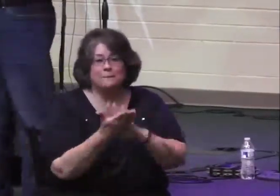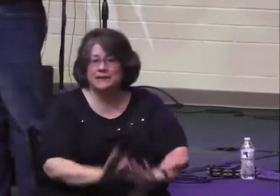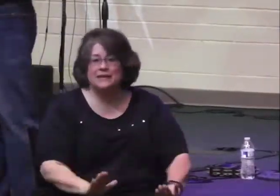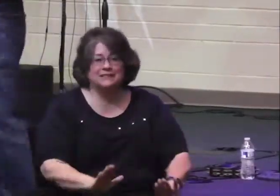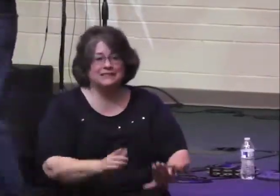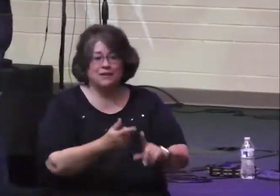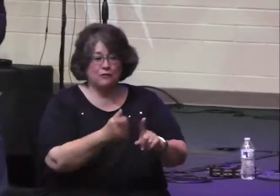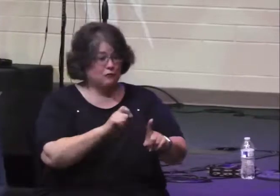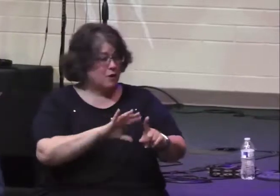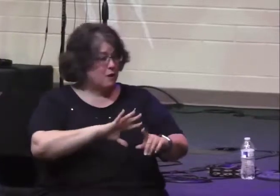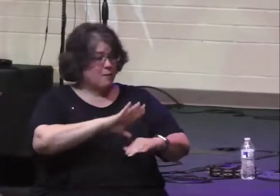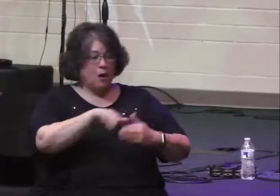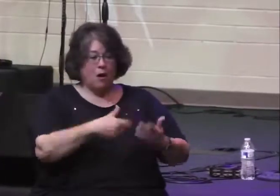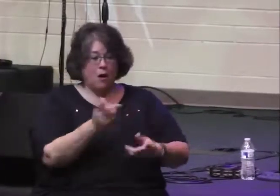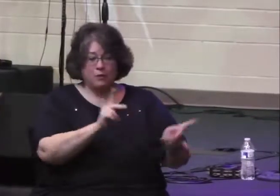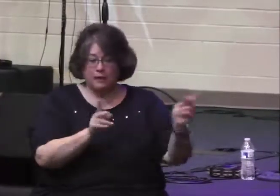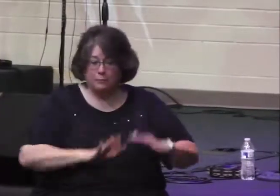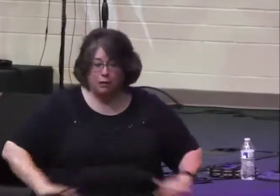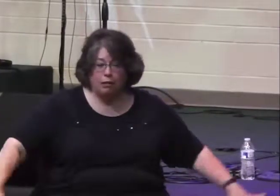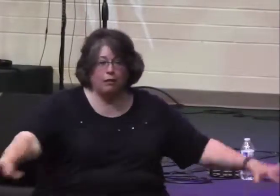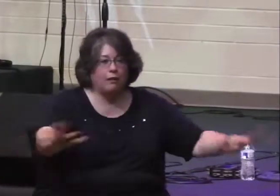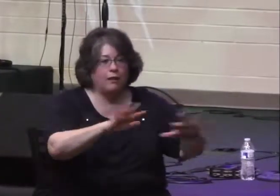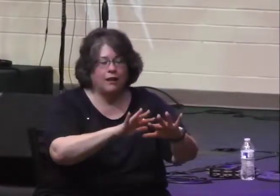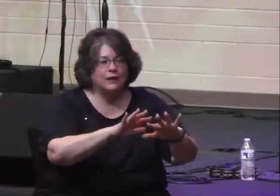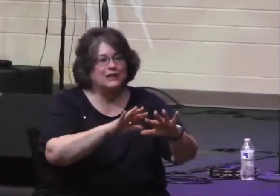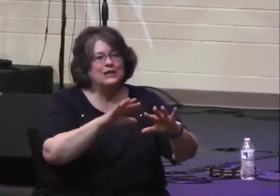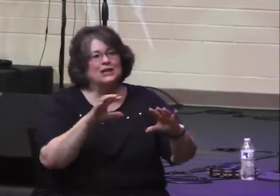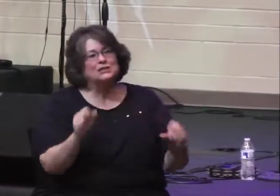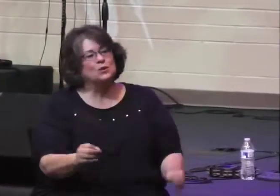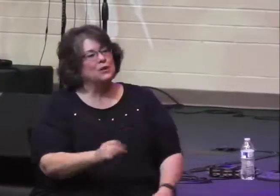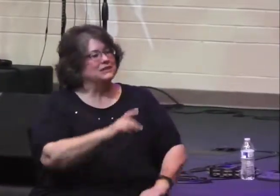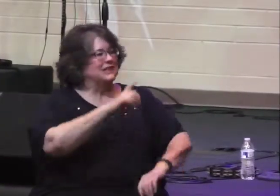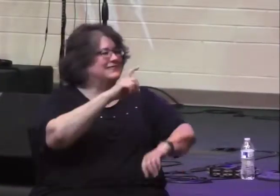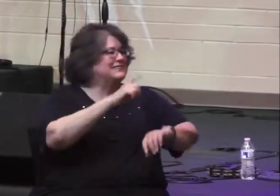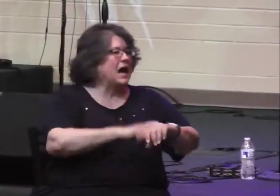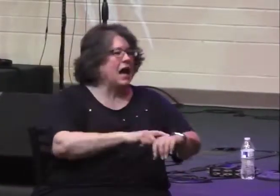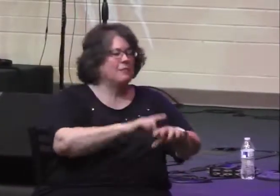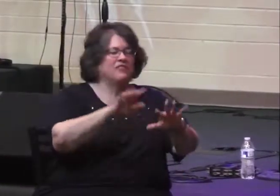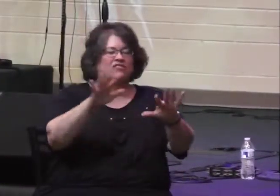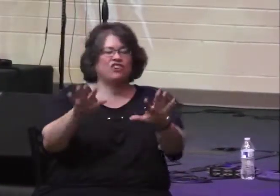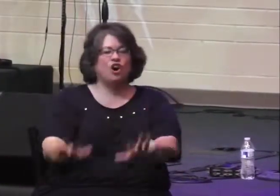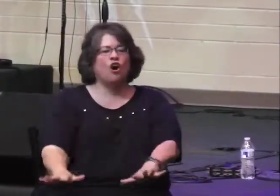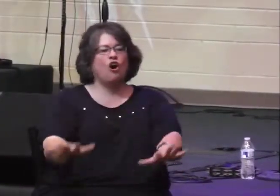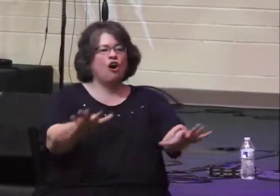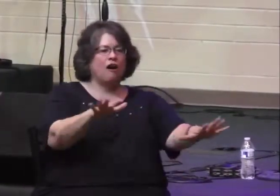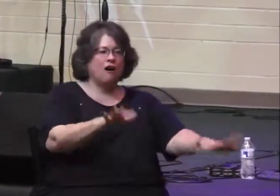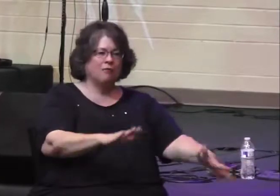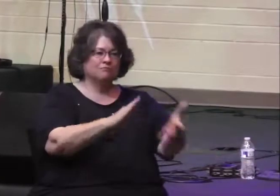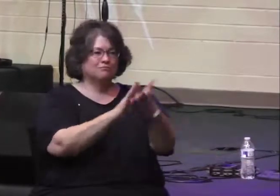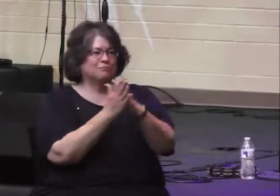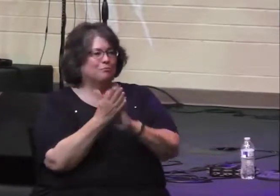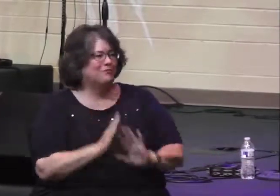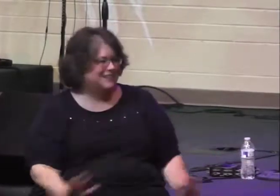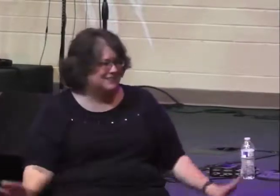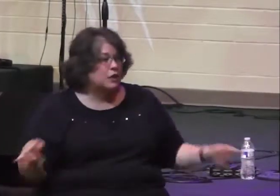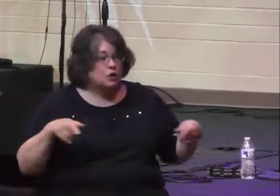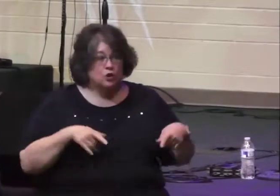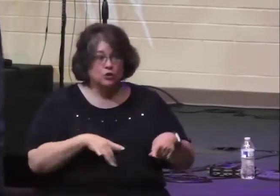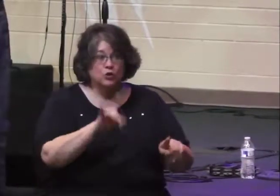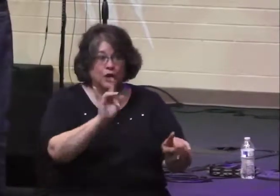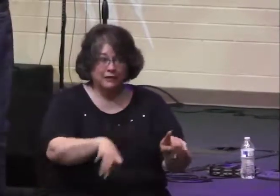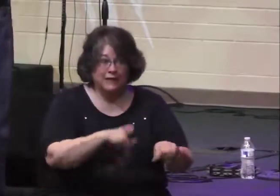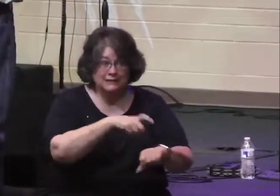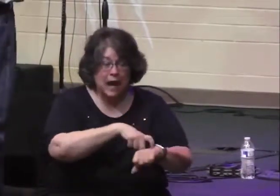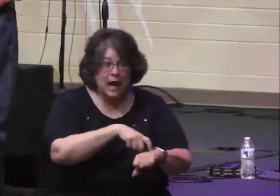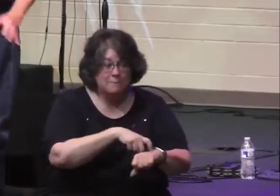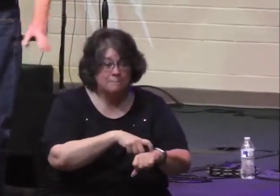is not being threatened by its enemies. There's no hint of internal unrest. It's a time of relative calm,